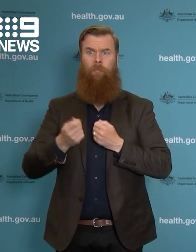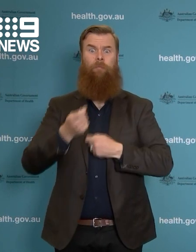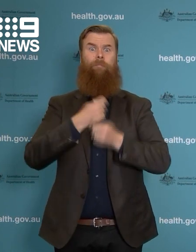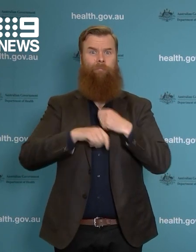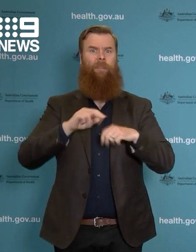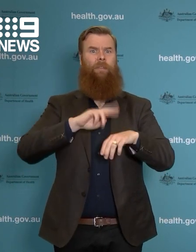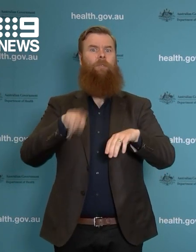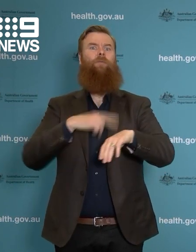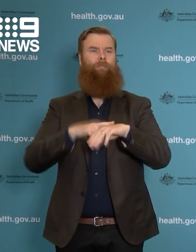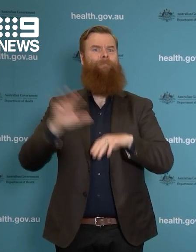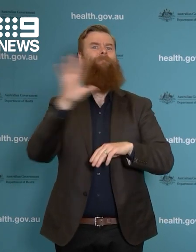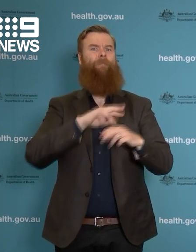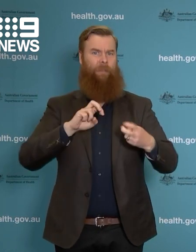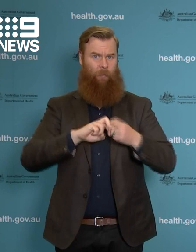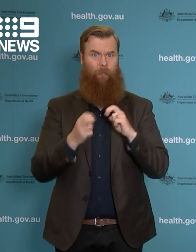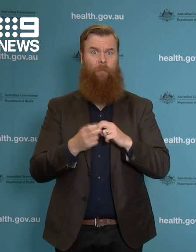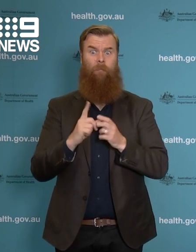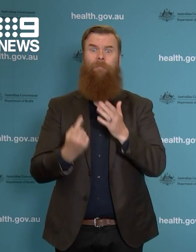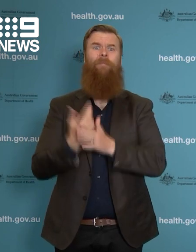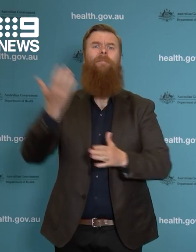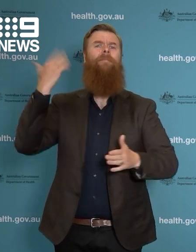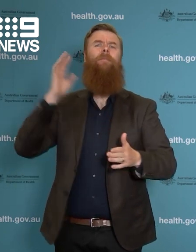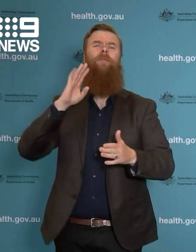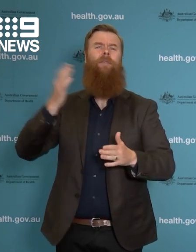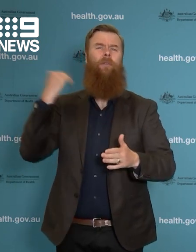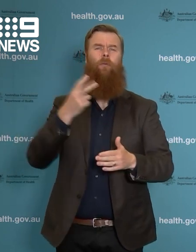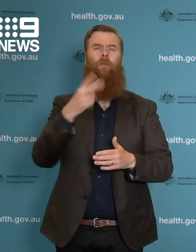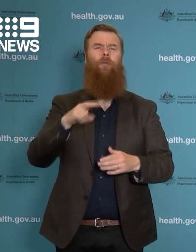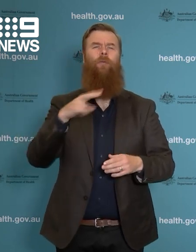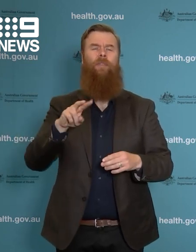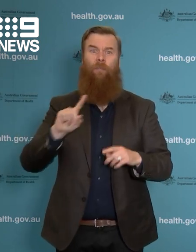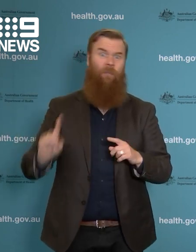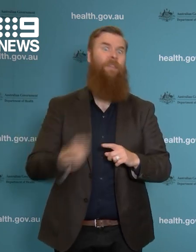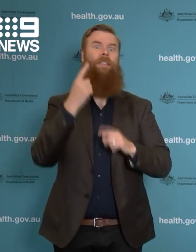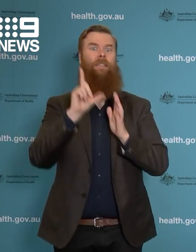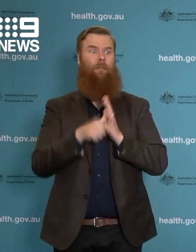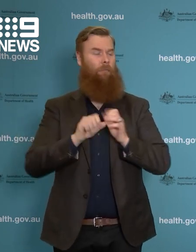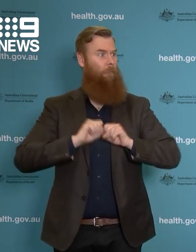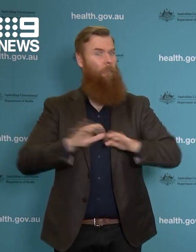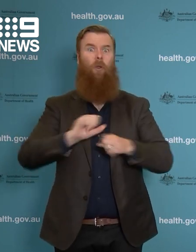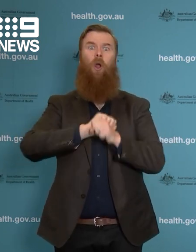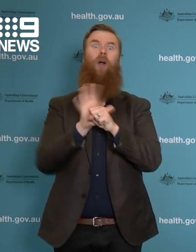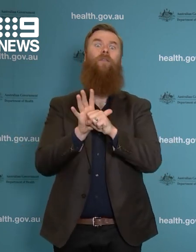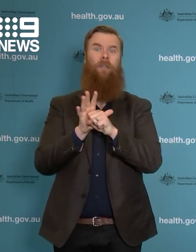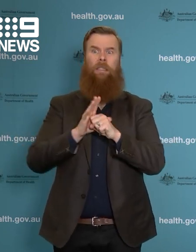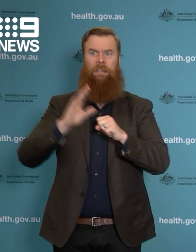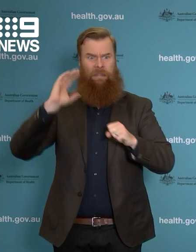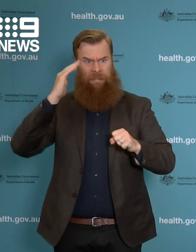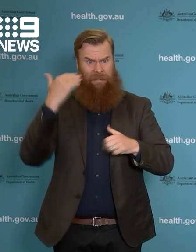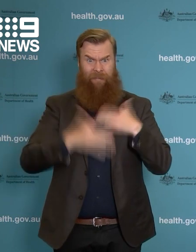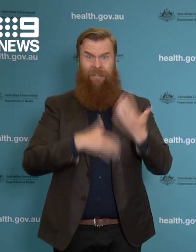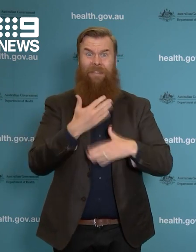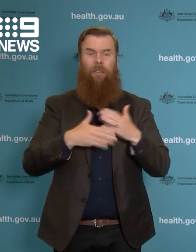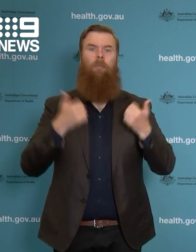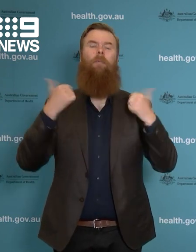that first wave of COVID-19, and we got through that, and we will get through this current situation.